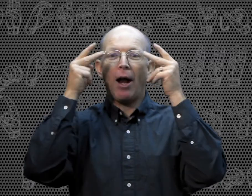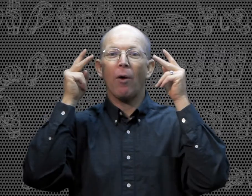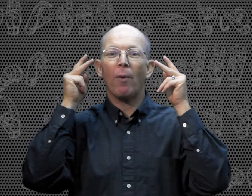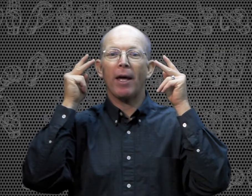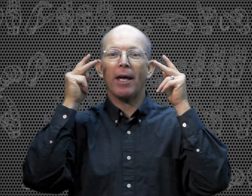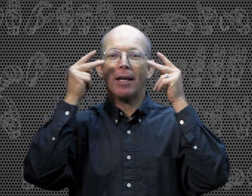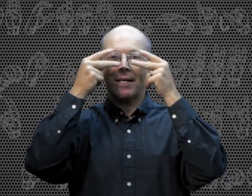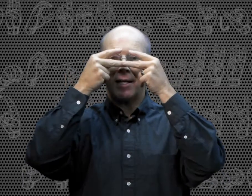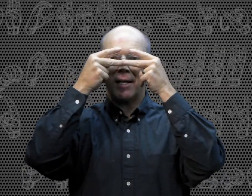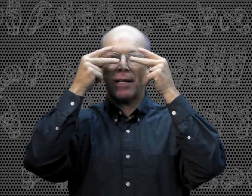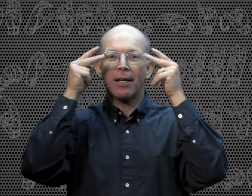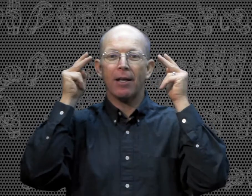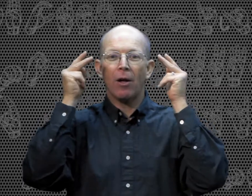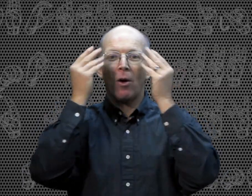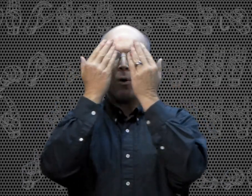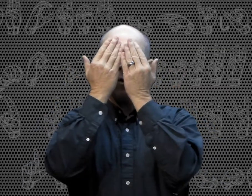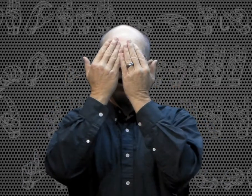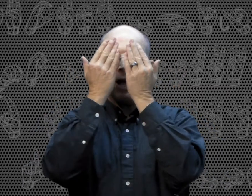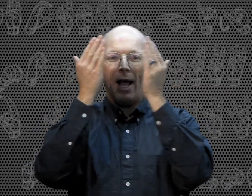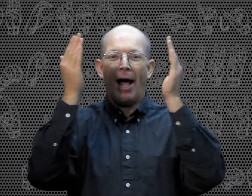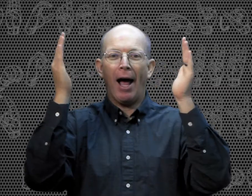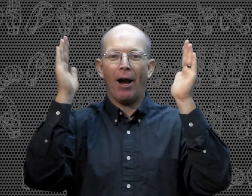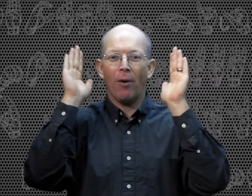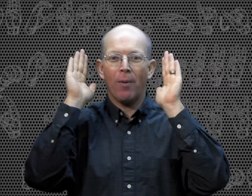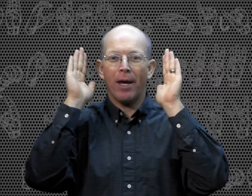Halloween. Or Halloween.